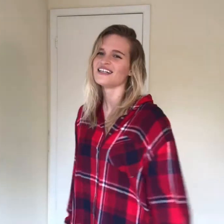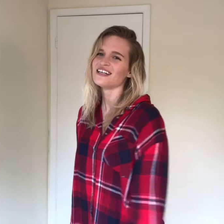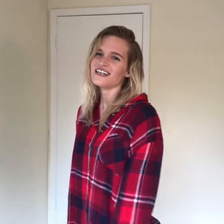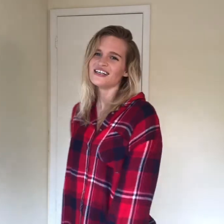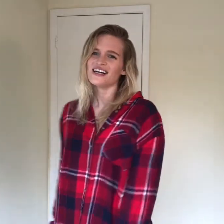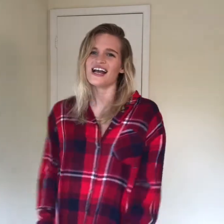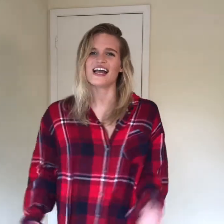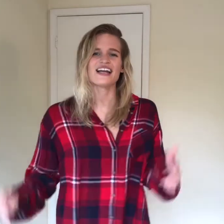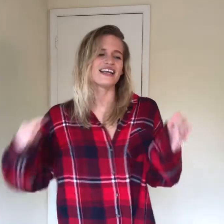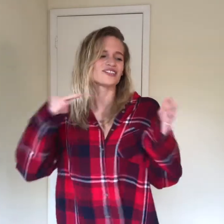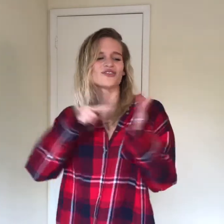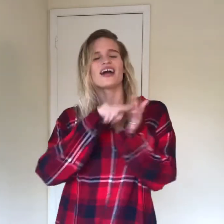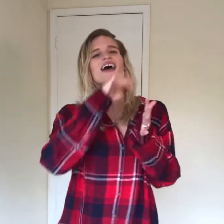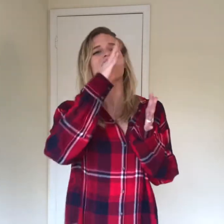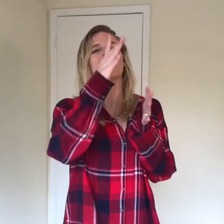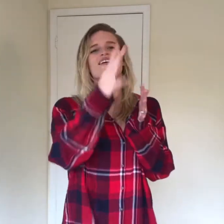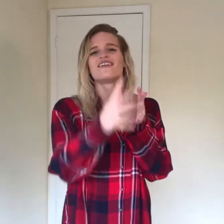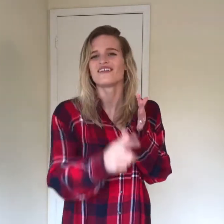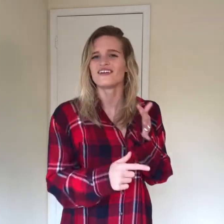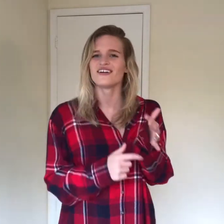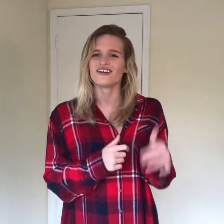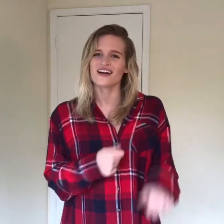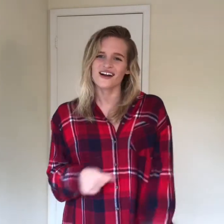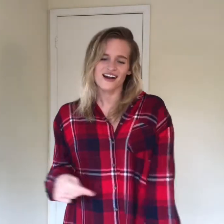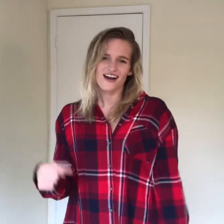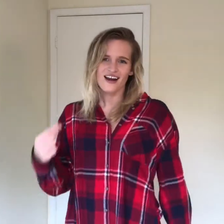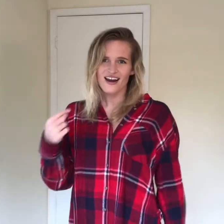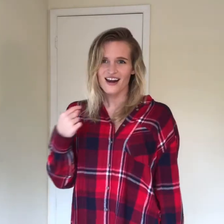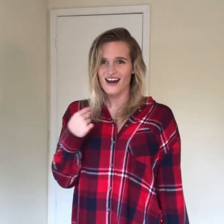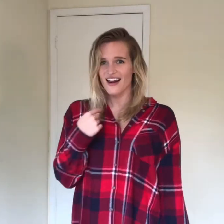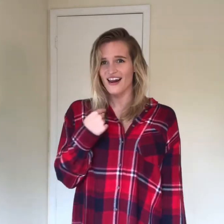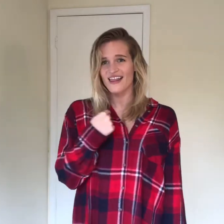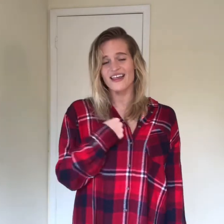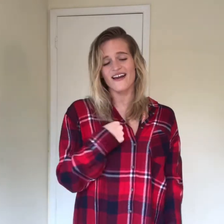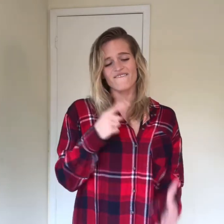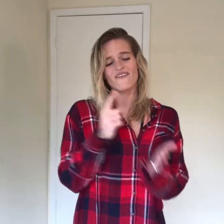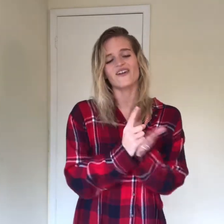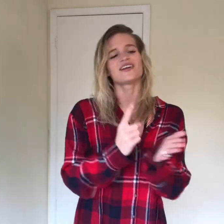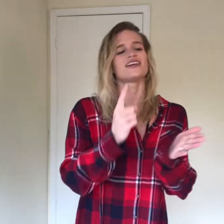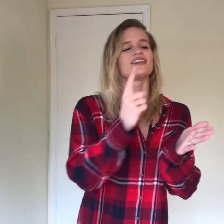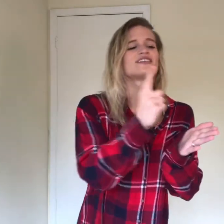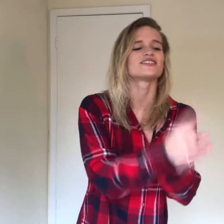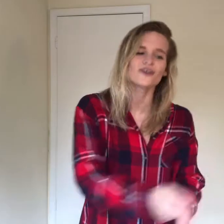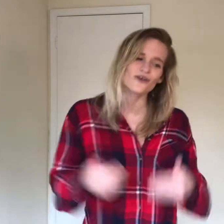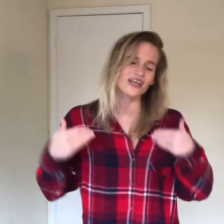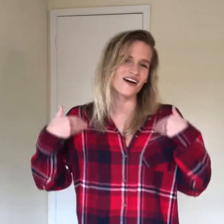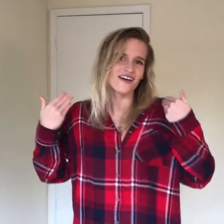And it's rare That I've fallen so young